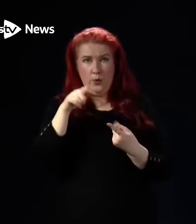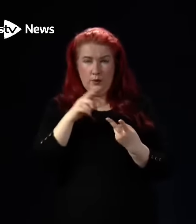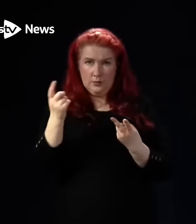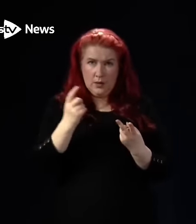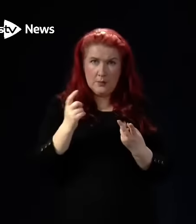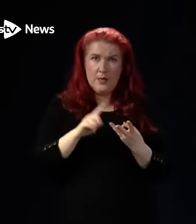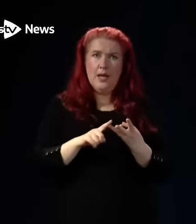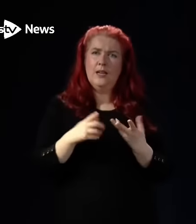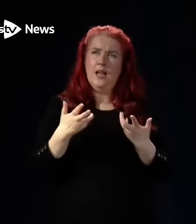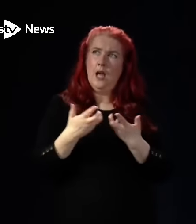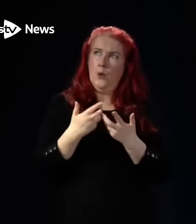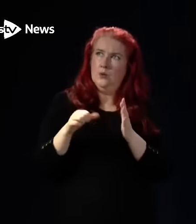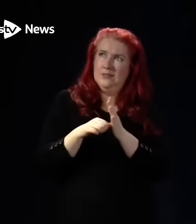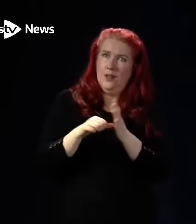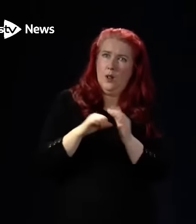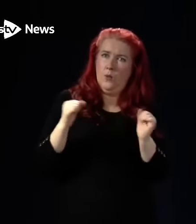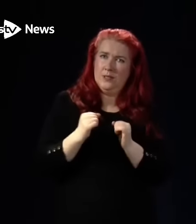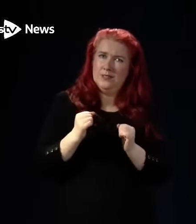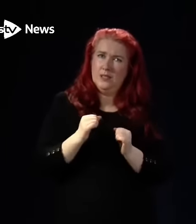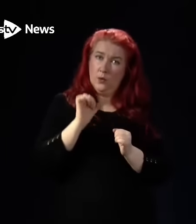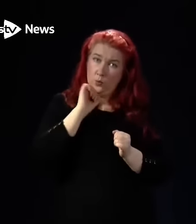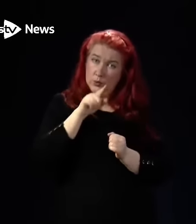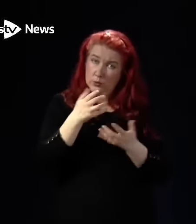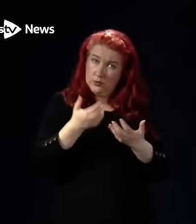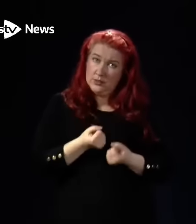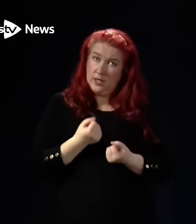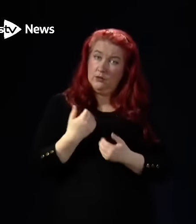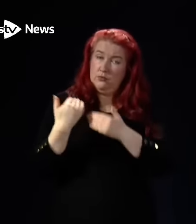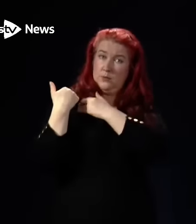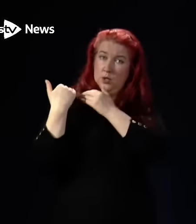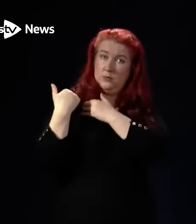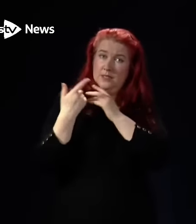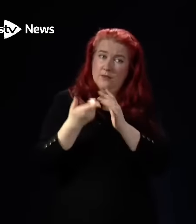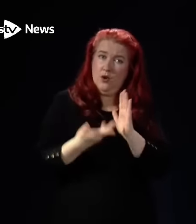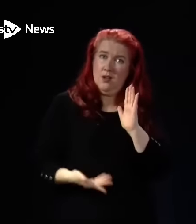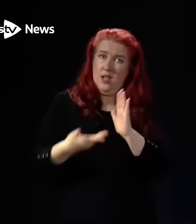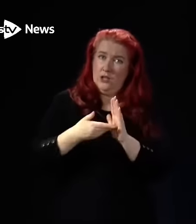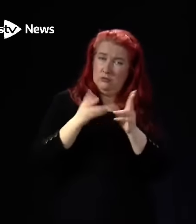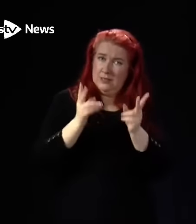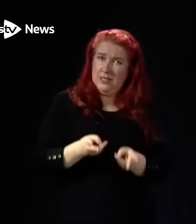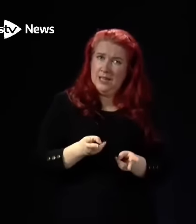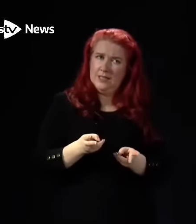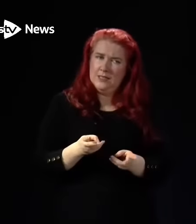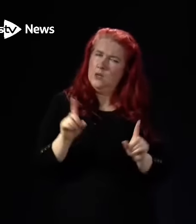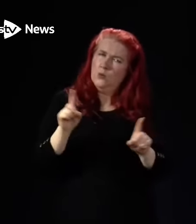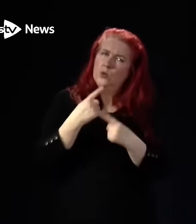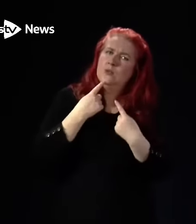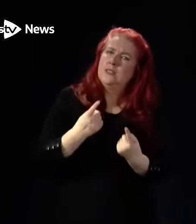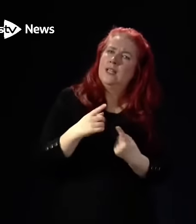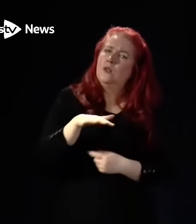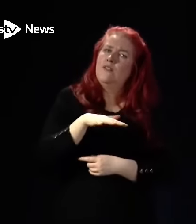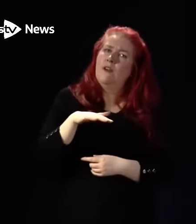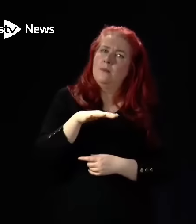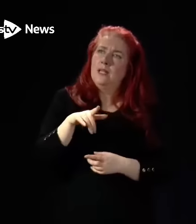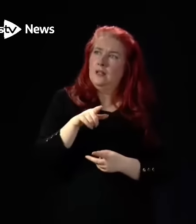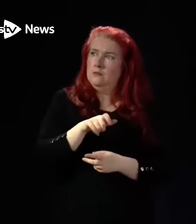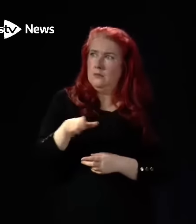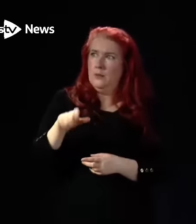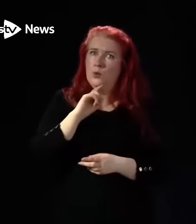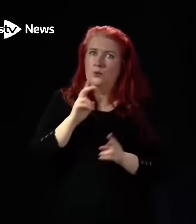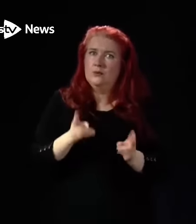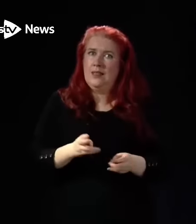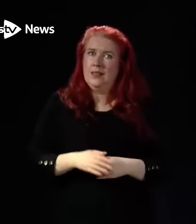coming winter is going to be, will you take responsibility for those excess deaths? And what would you say to the families of those affected who are watching right now?